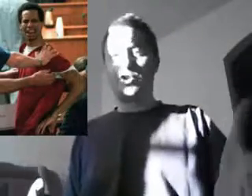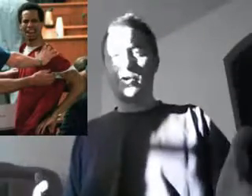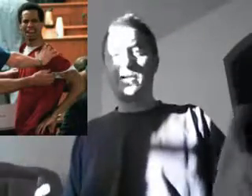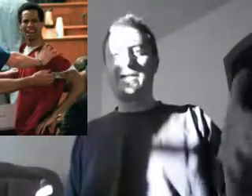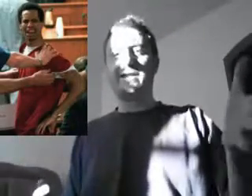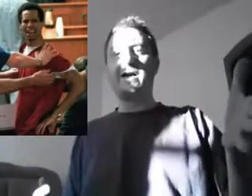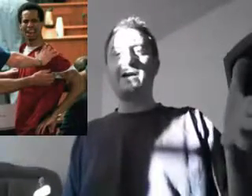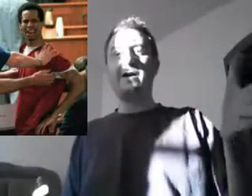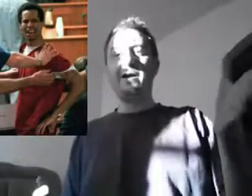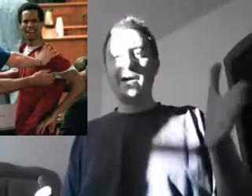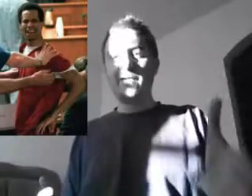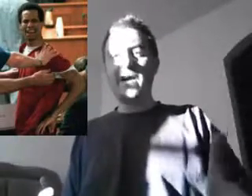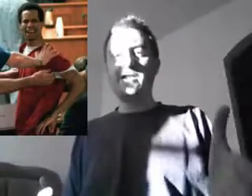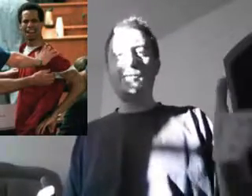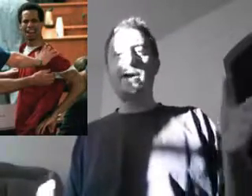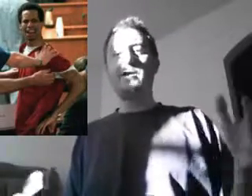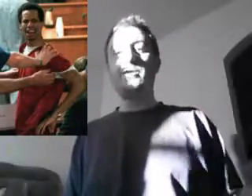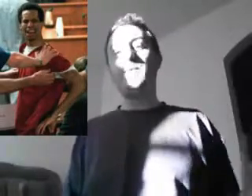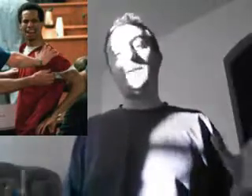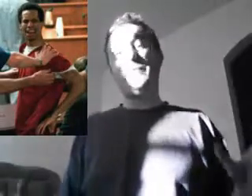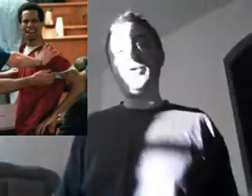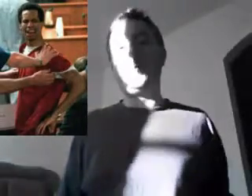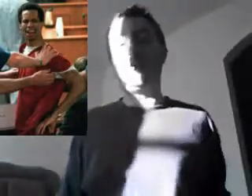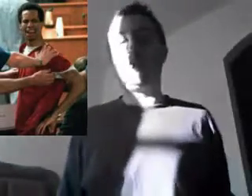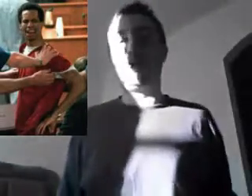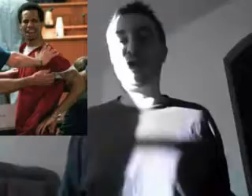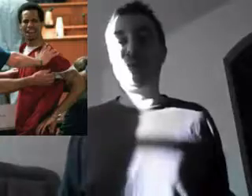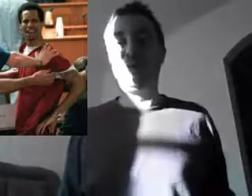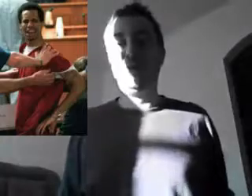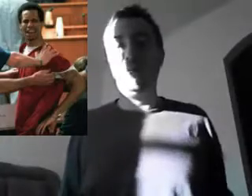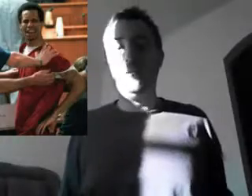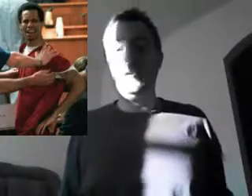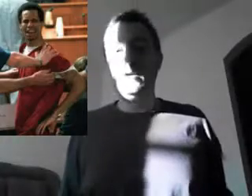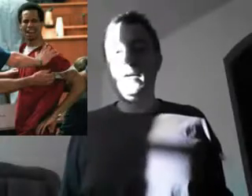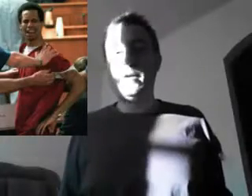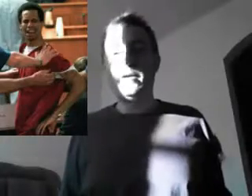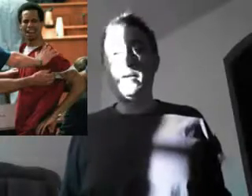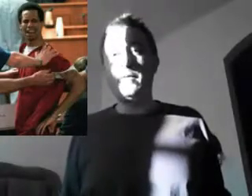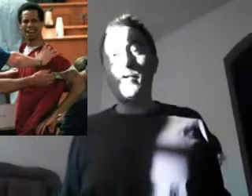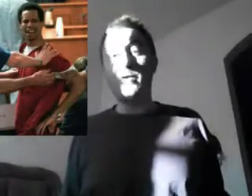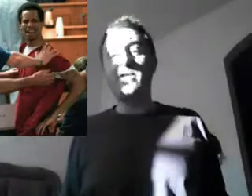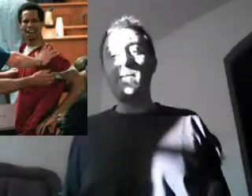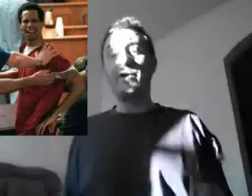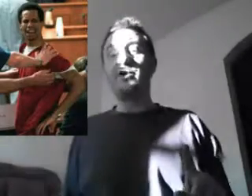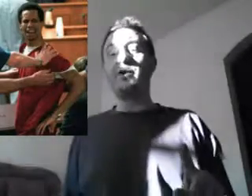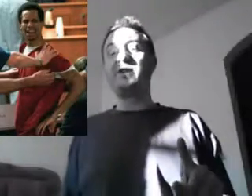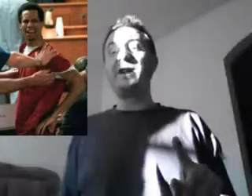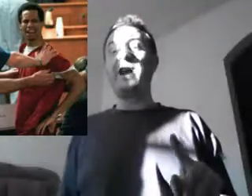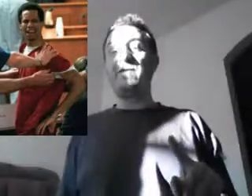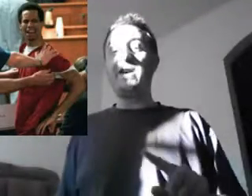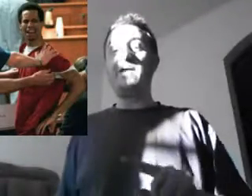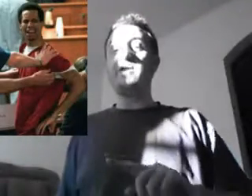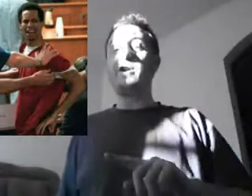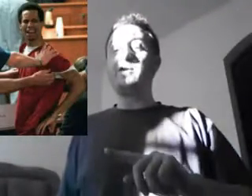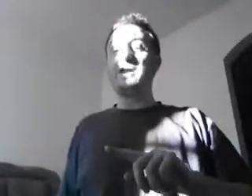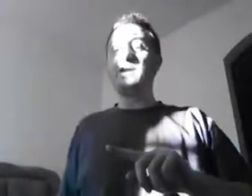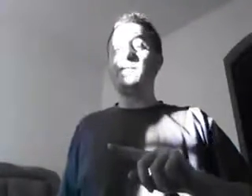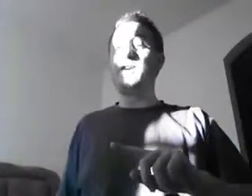The jury decided, and that's the way it should be. It's a pretty good argument. There are some of the jurors signed affidavits, though, that if they